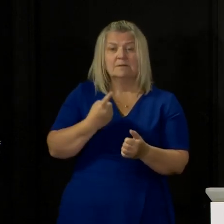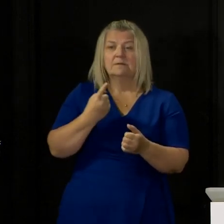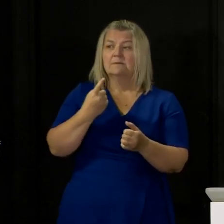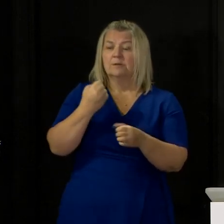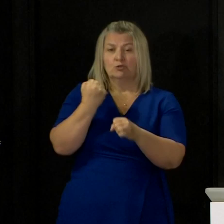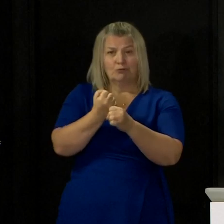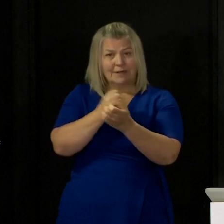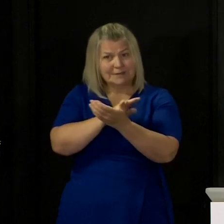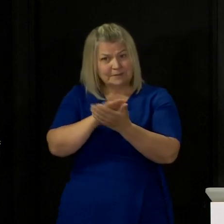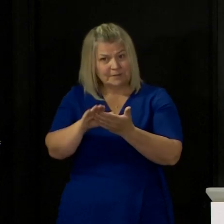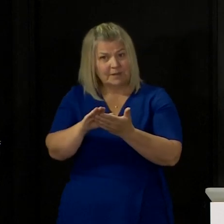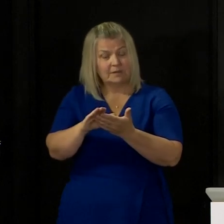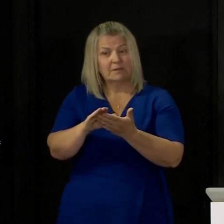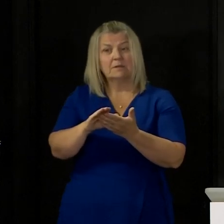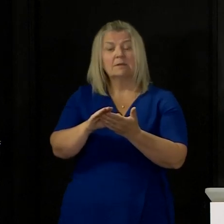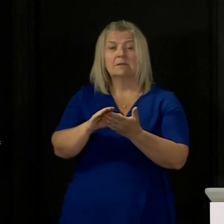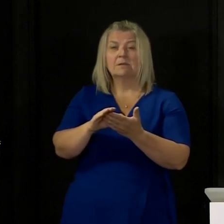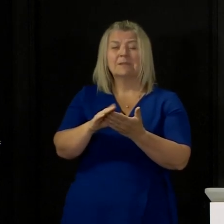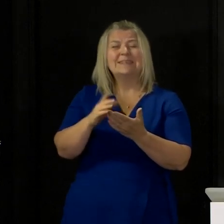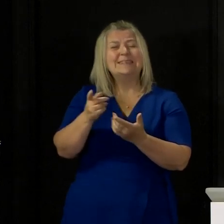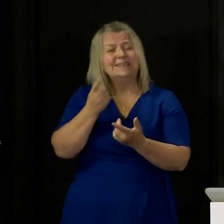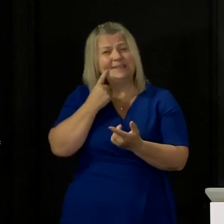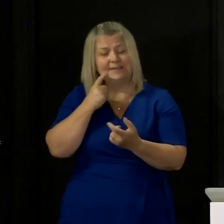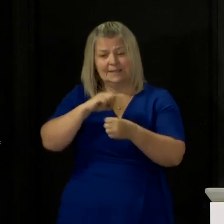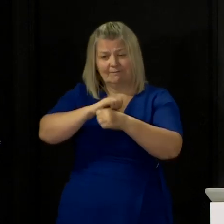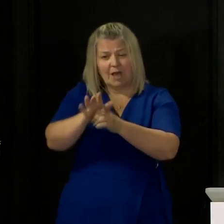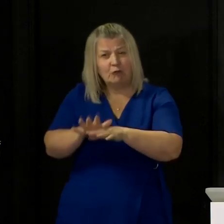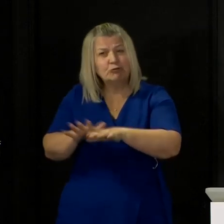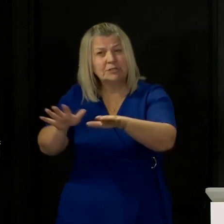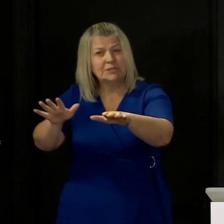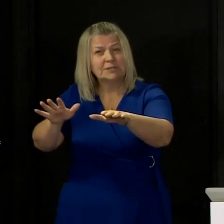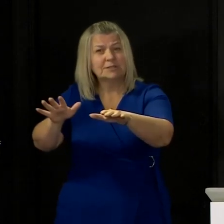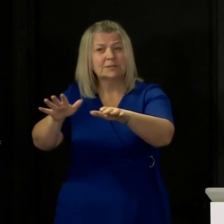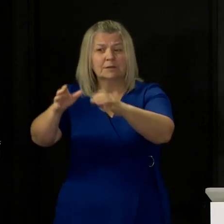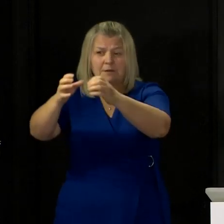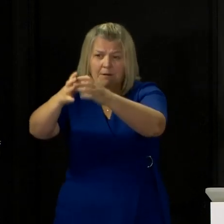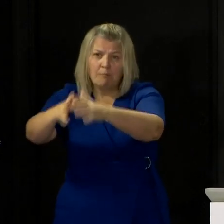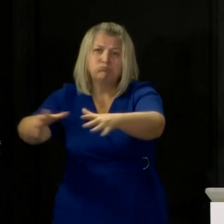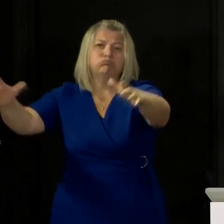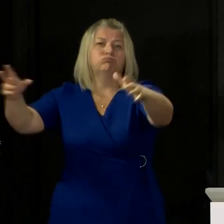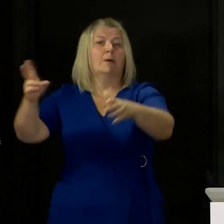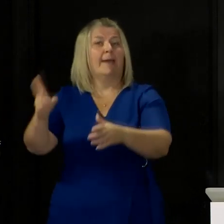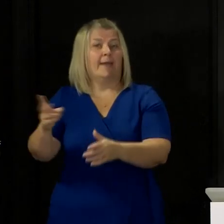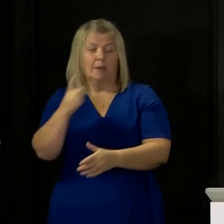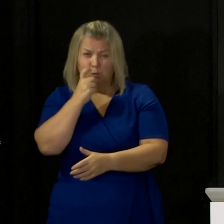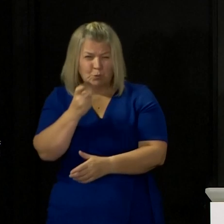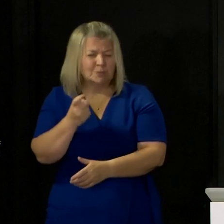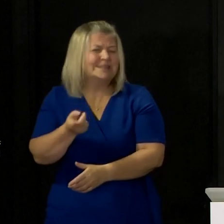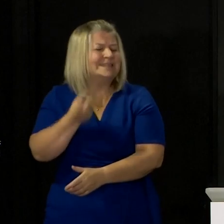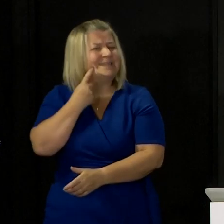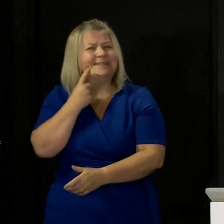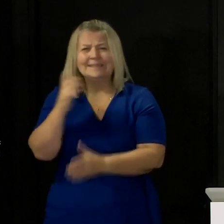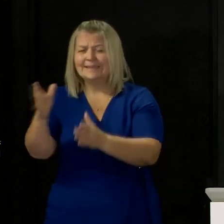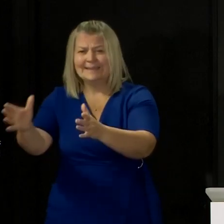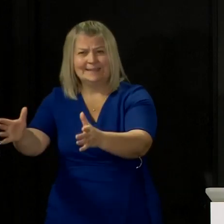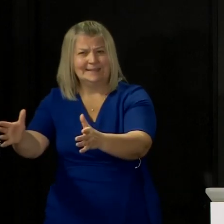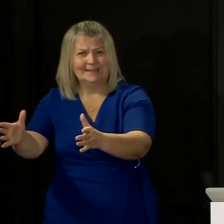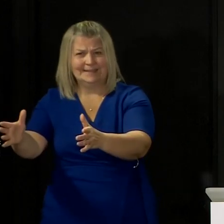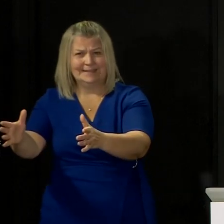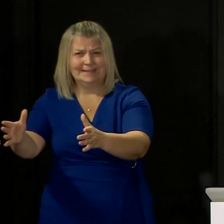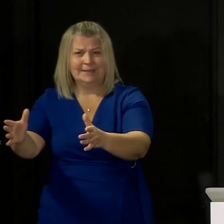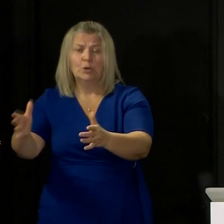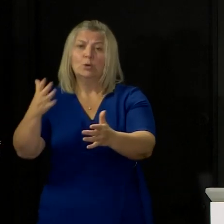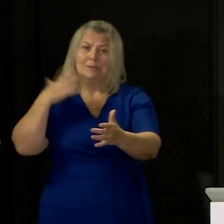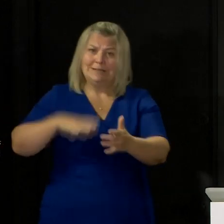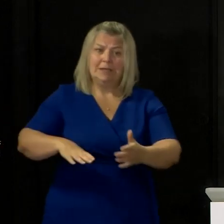operates it would be very very easy for things to start going in the right direction again so we need to get it even more suppressed